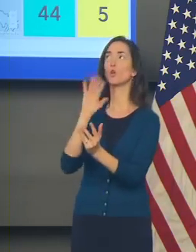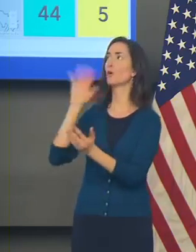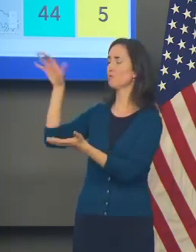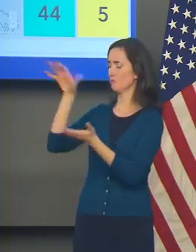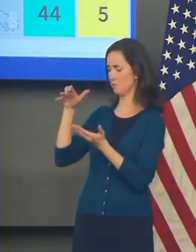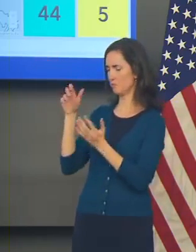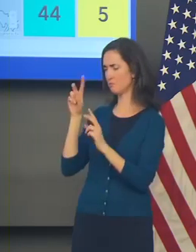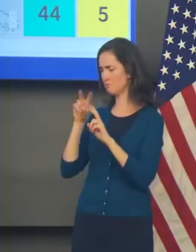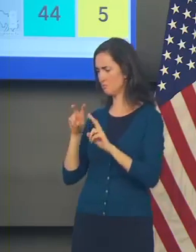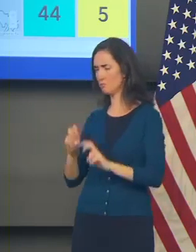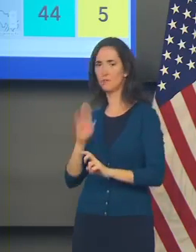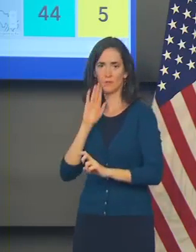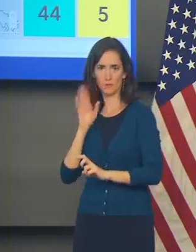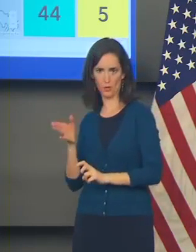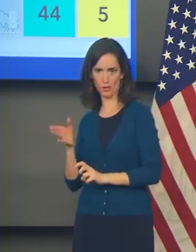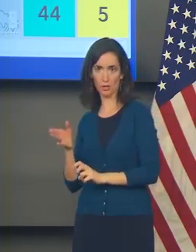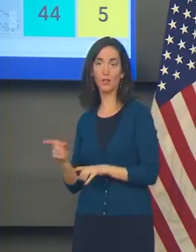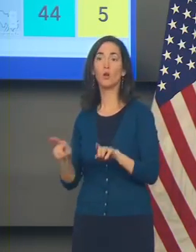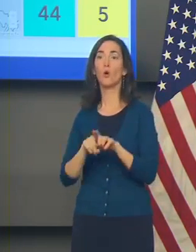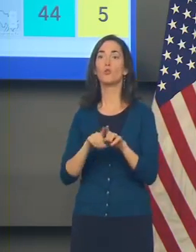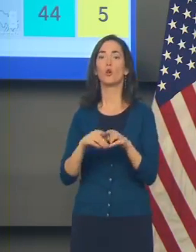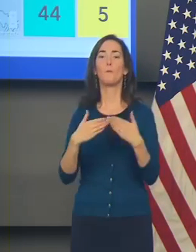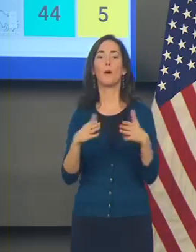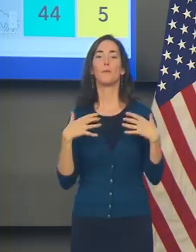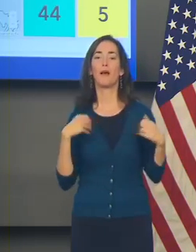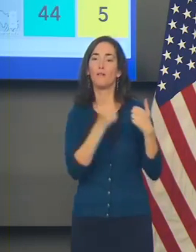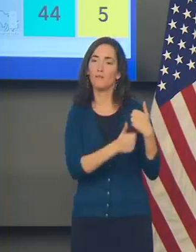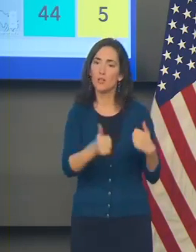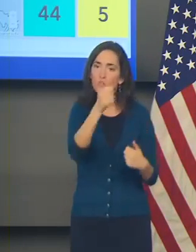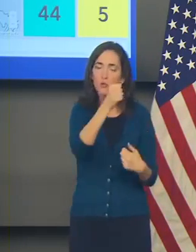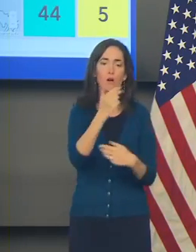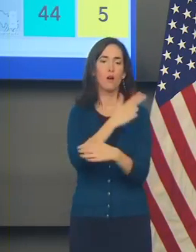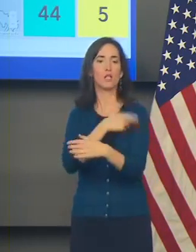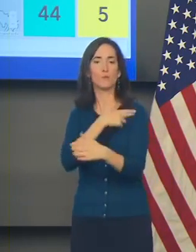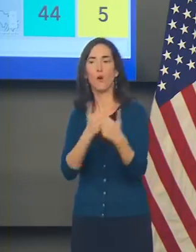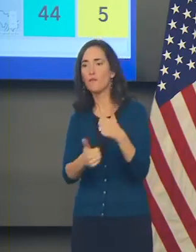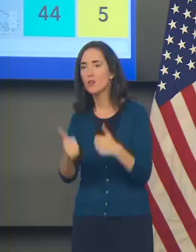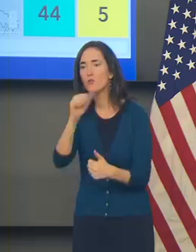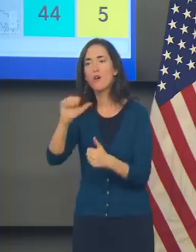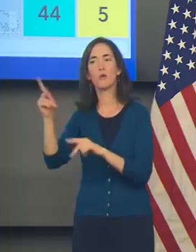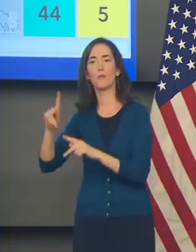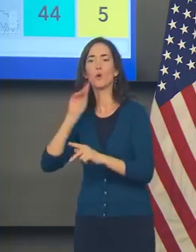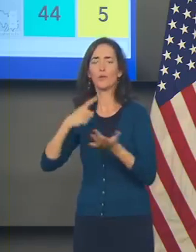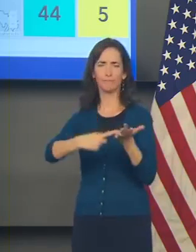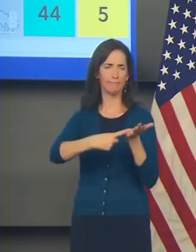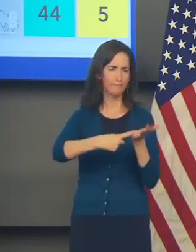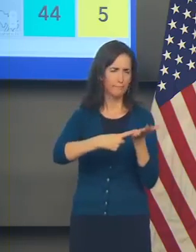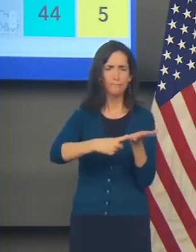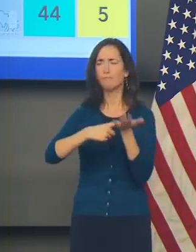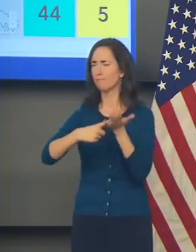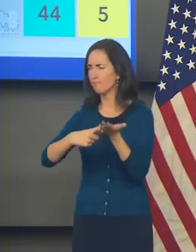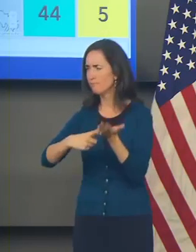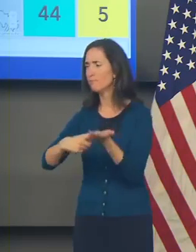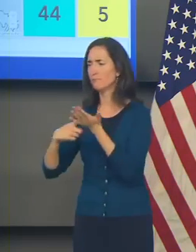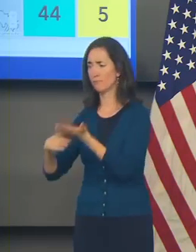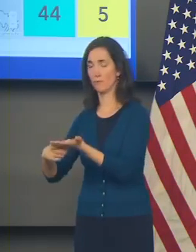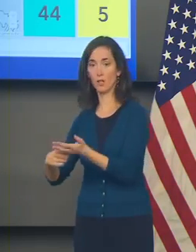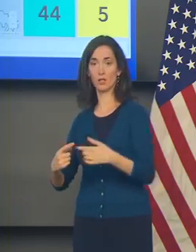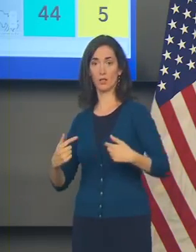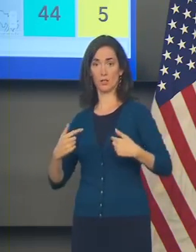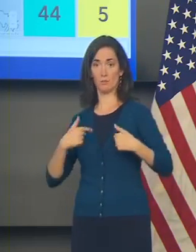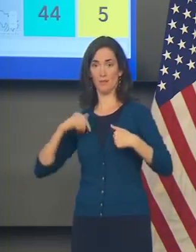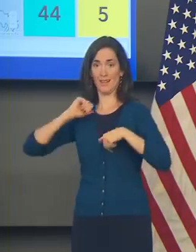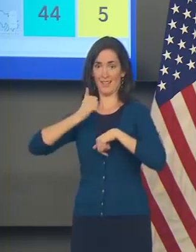discussions with public health and hospital officials and others before I reimpose